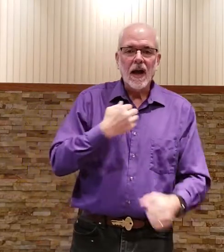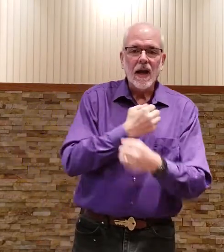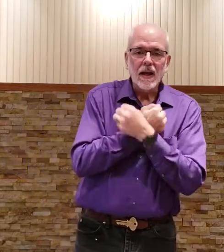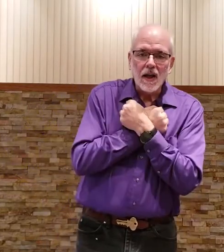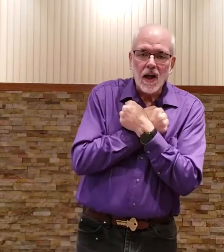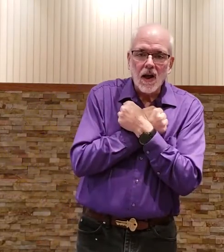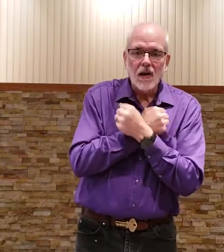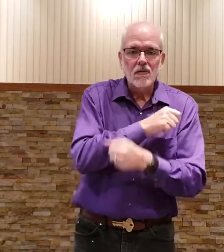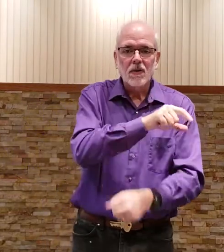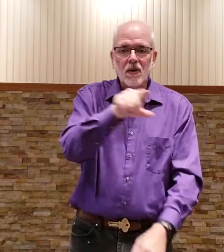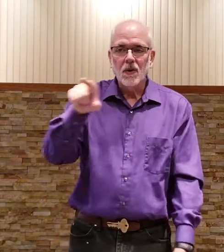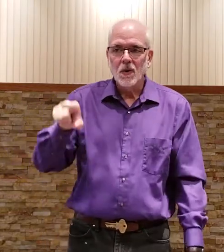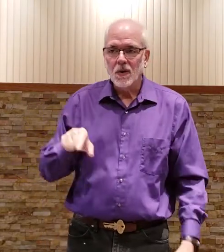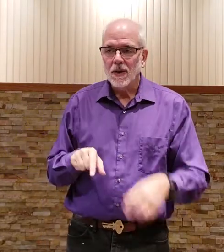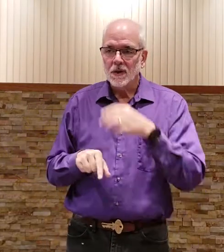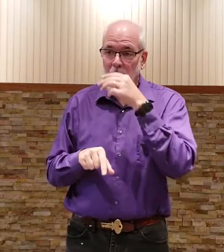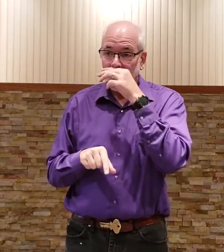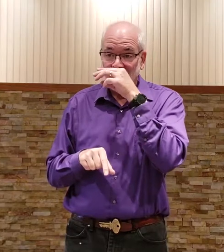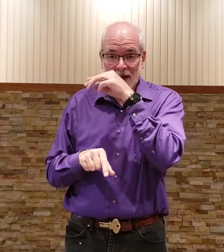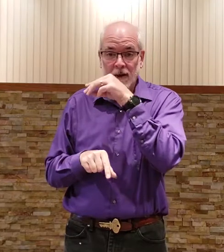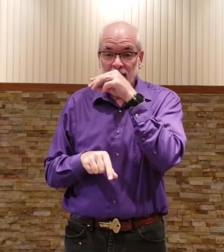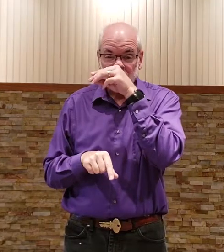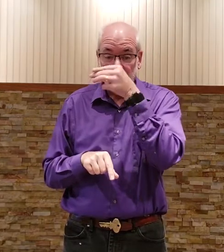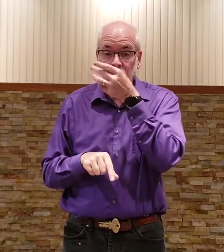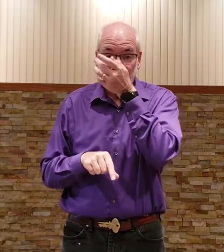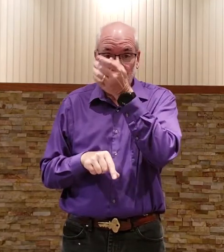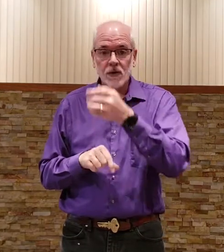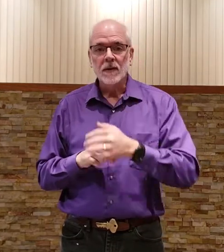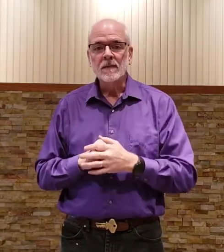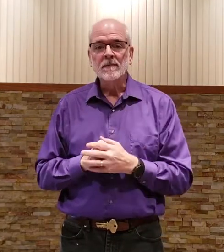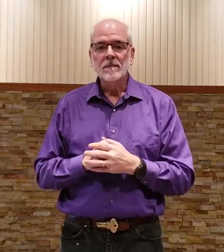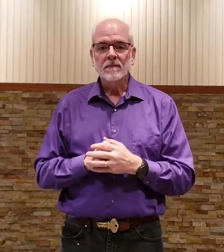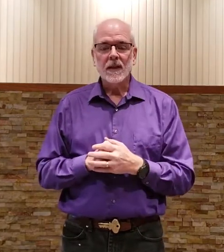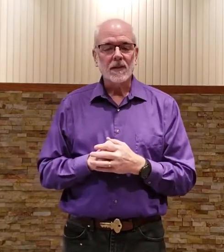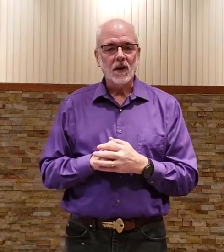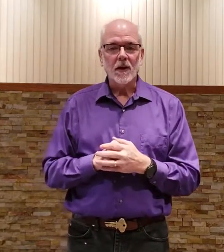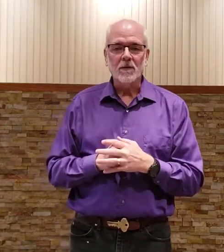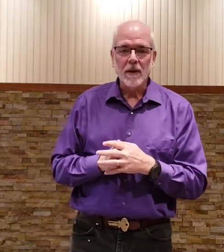love you is the way that would come out in sign language the